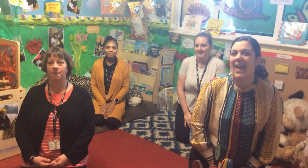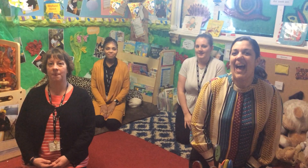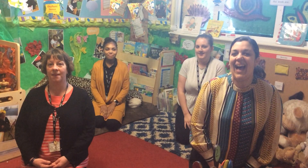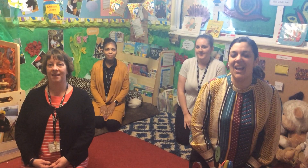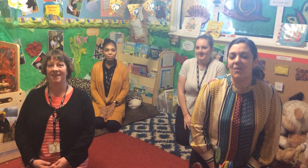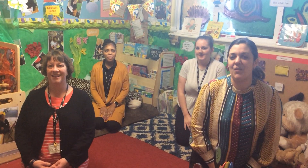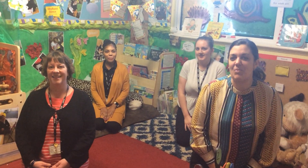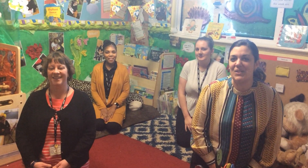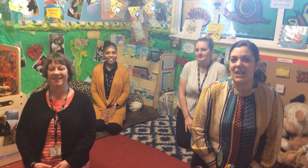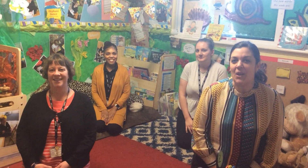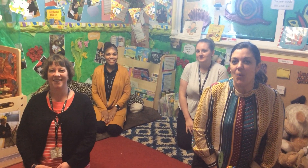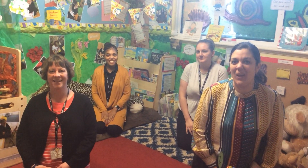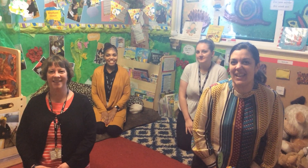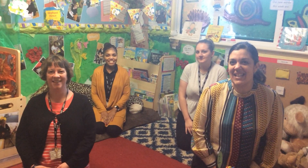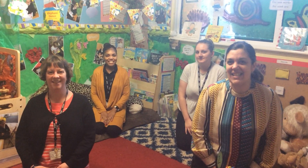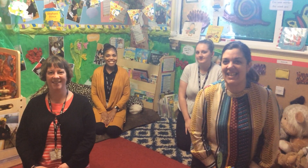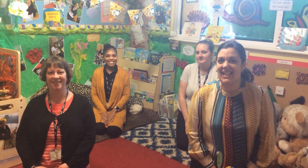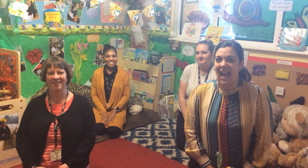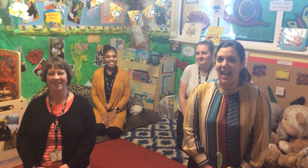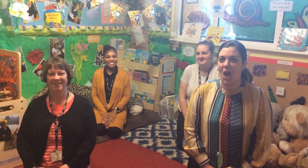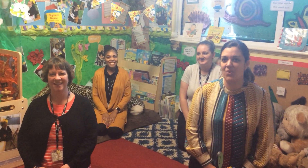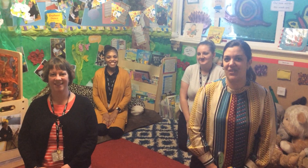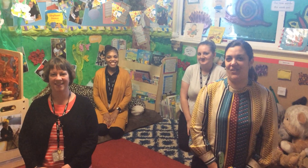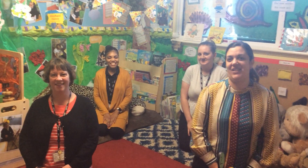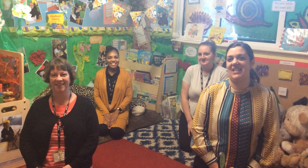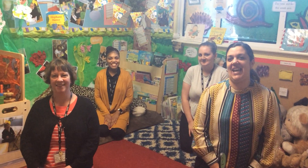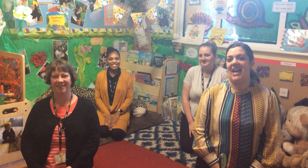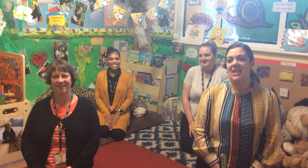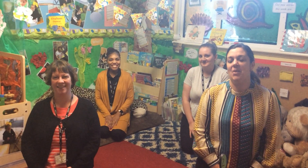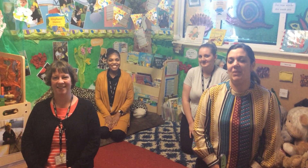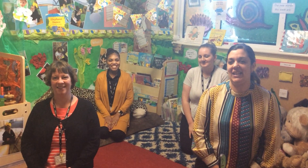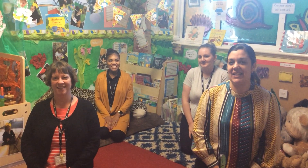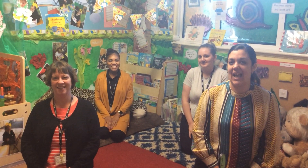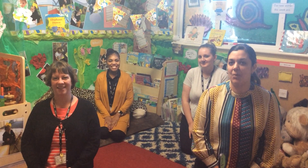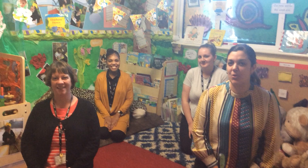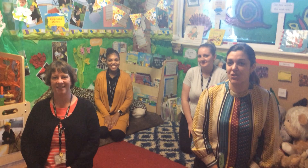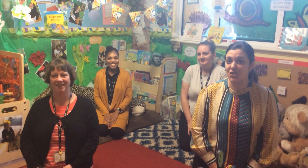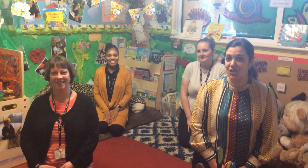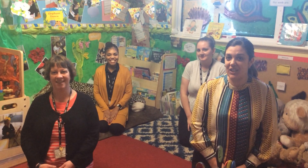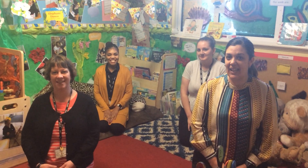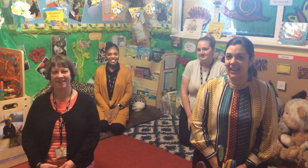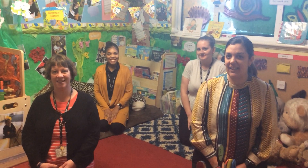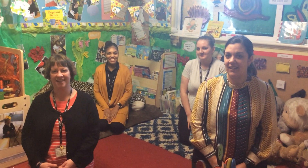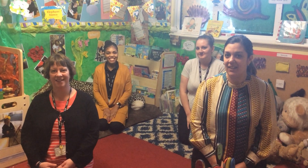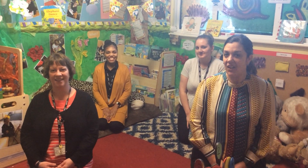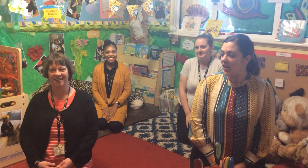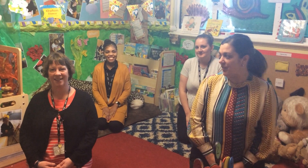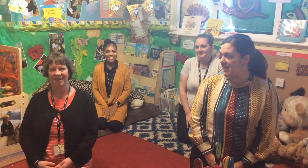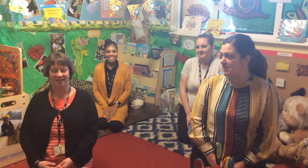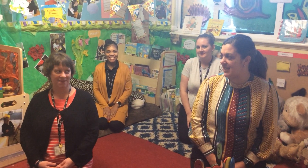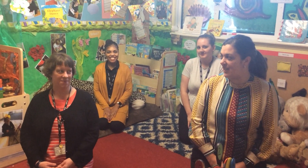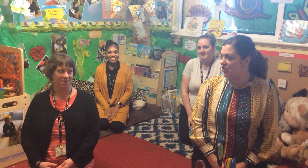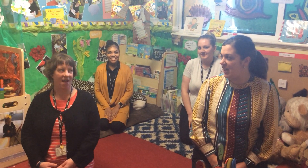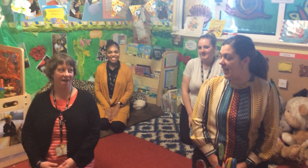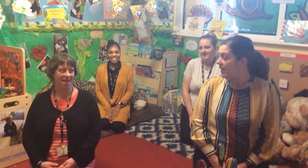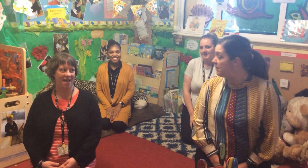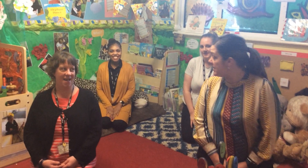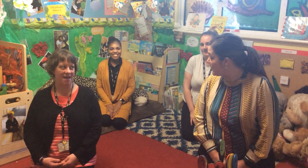Hello everybody, we're going to sing Hello Song today. Please help us to join in. Are ready Miss Angela? I am. Miss